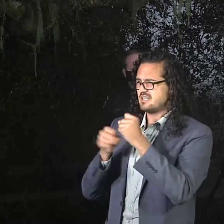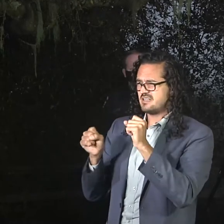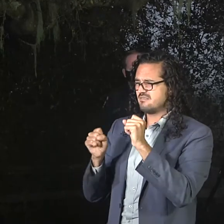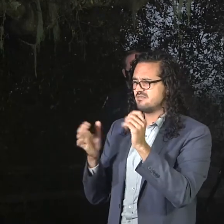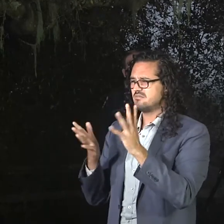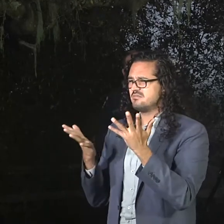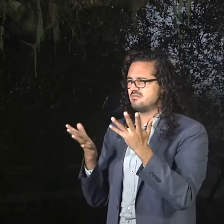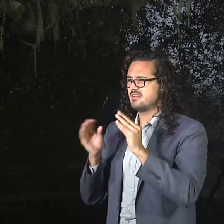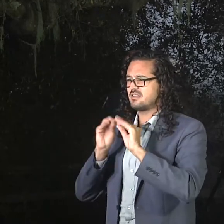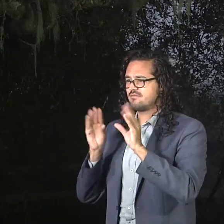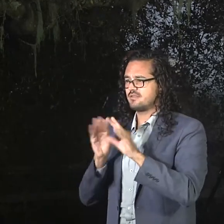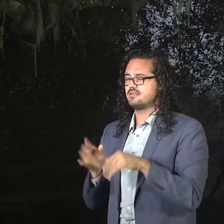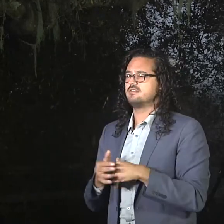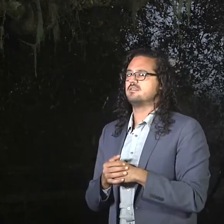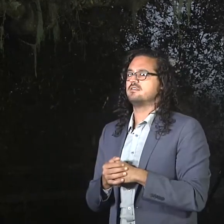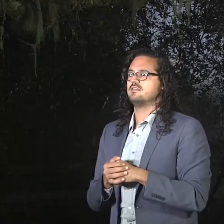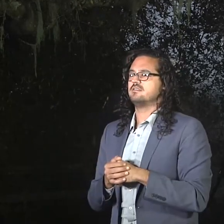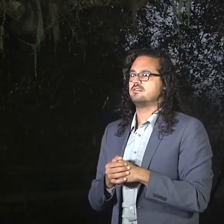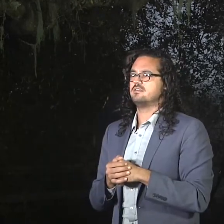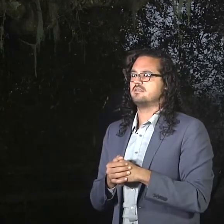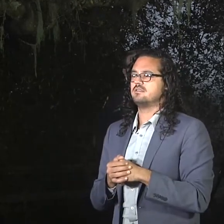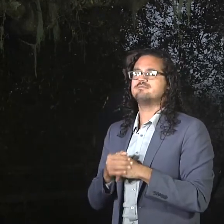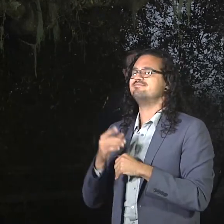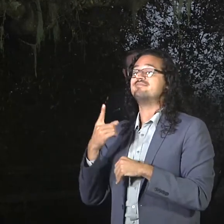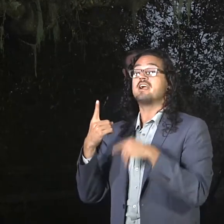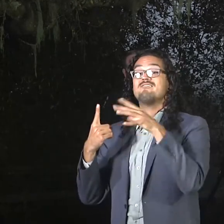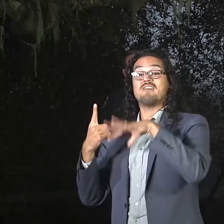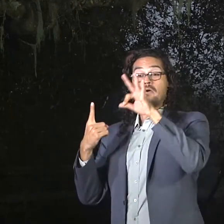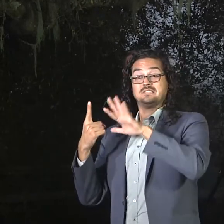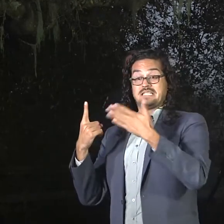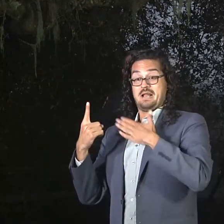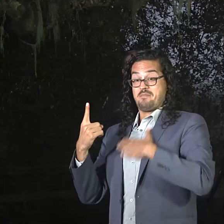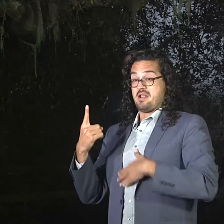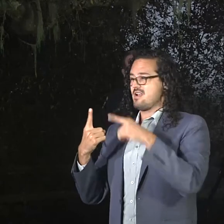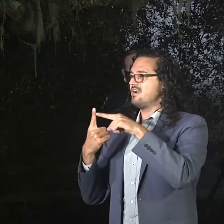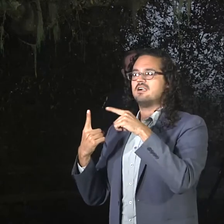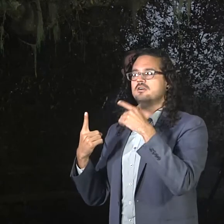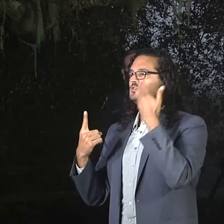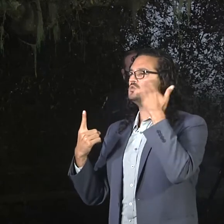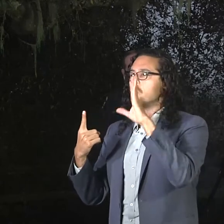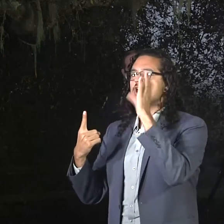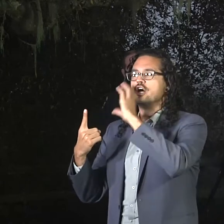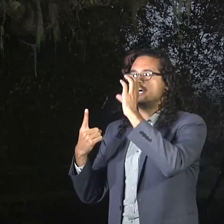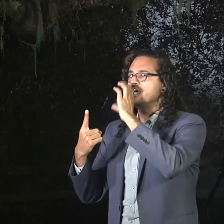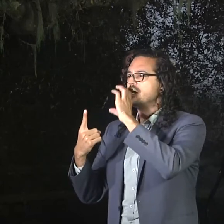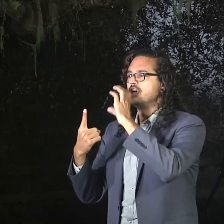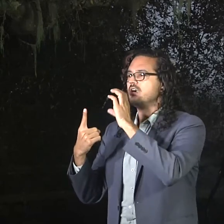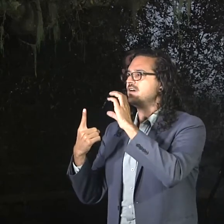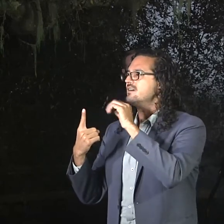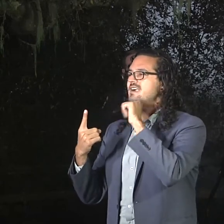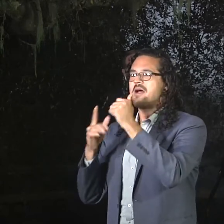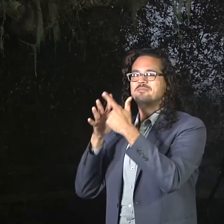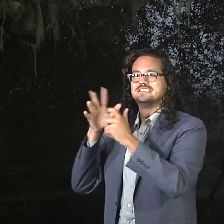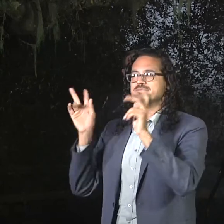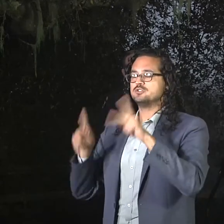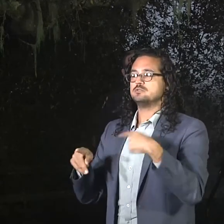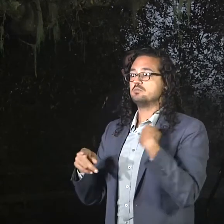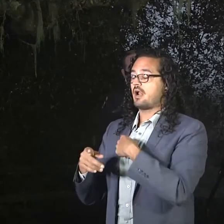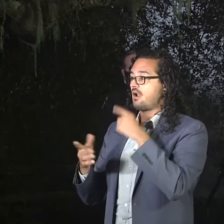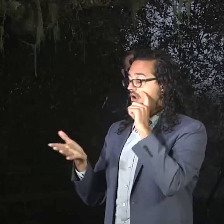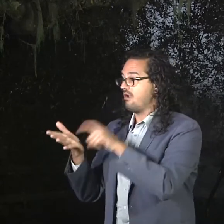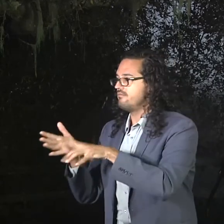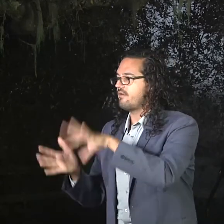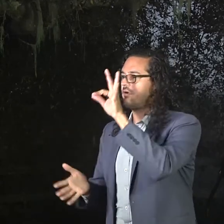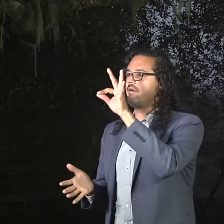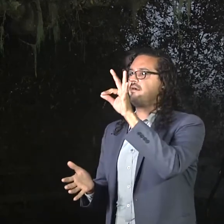one of the missing people that we were looking for. So, we didn't have any information when she wasn't technically missing until yesterday